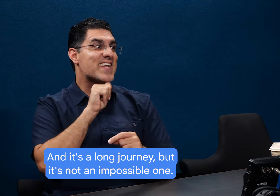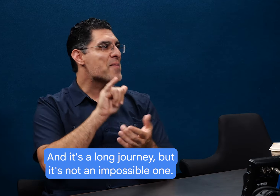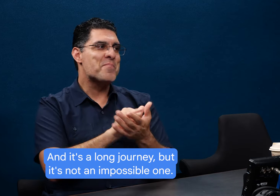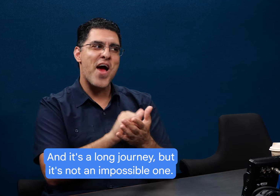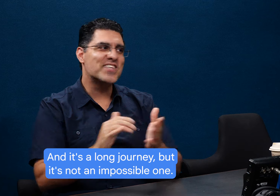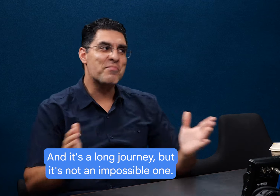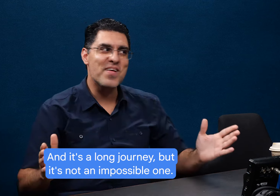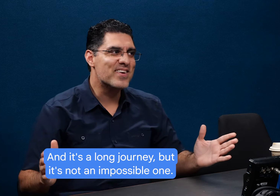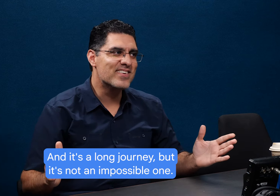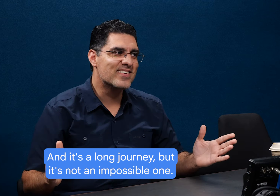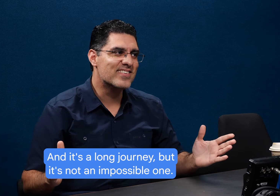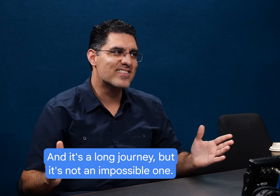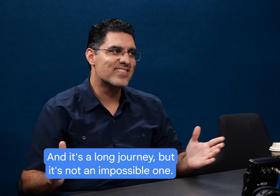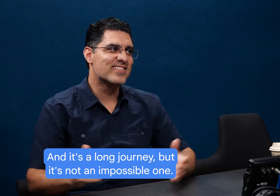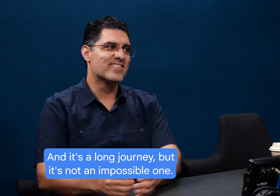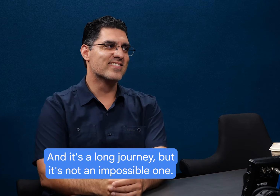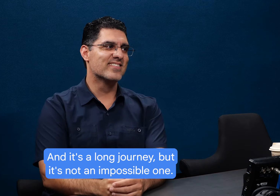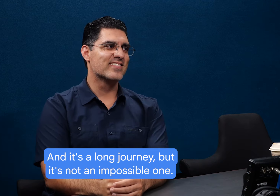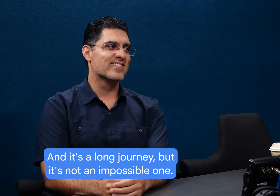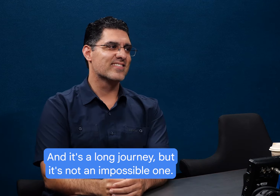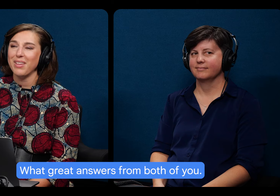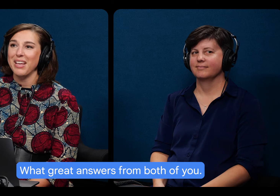long journey, but it's not an impossible one.